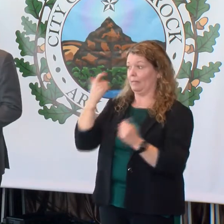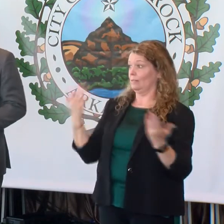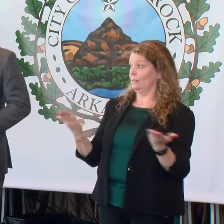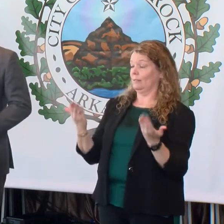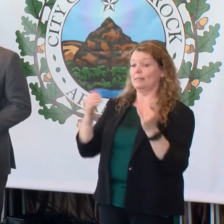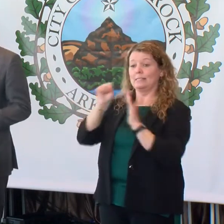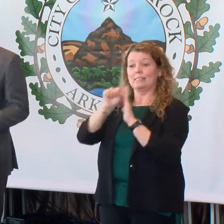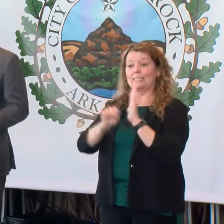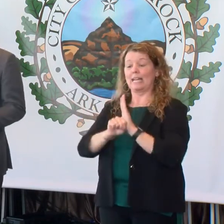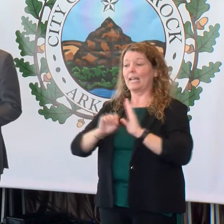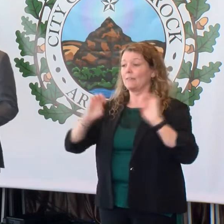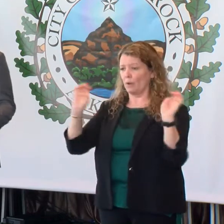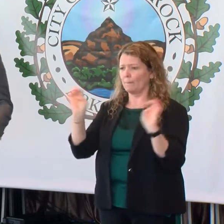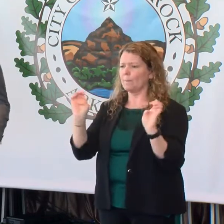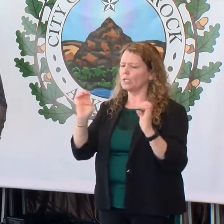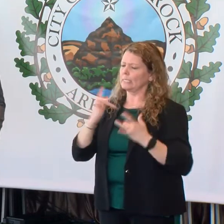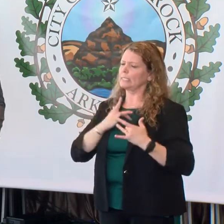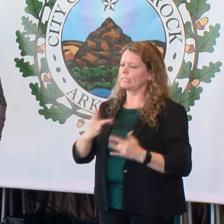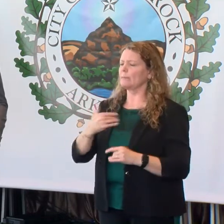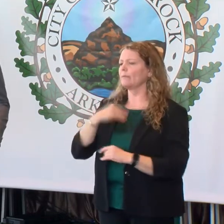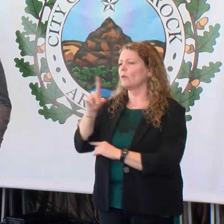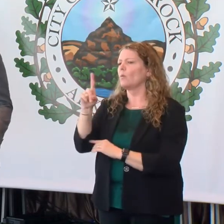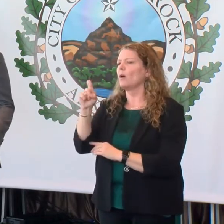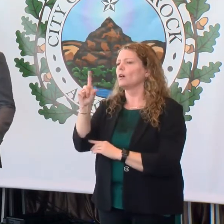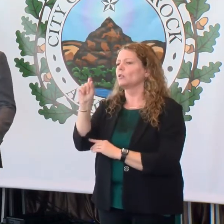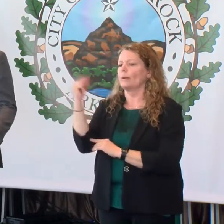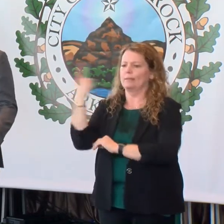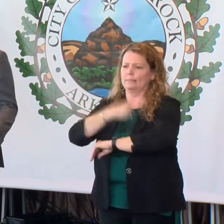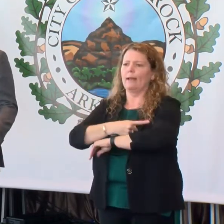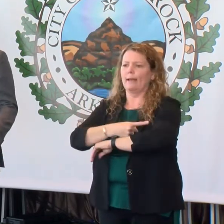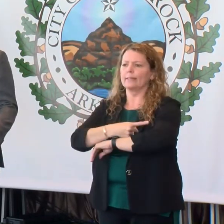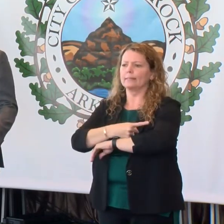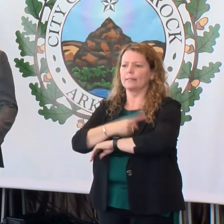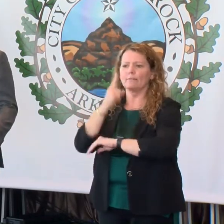emergency, you generally have 120 days under that emergency.